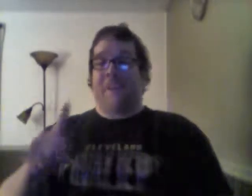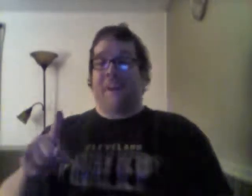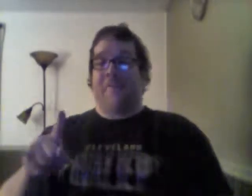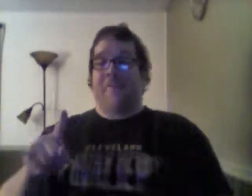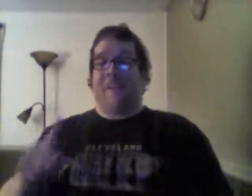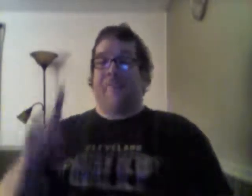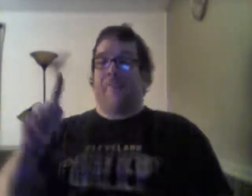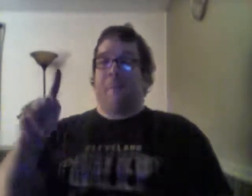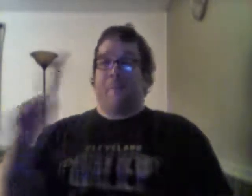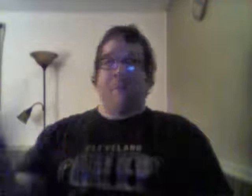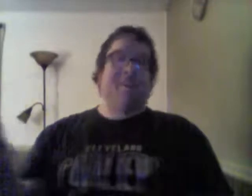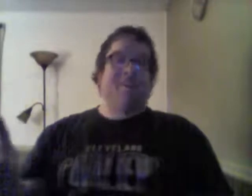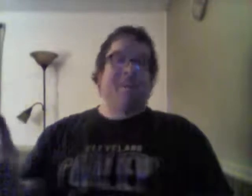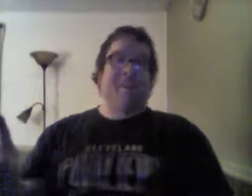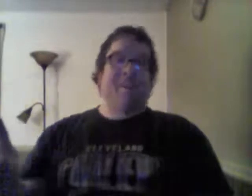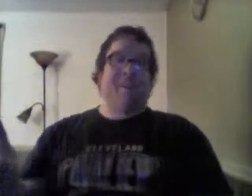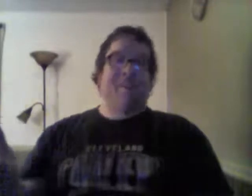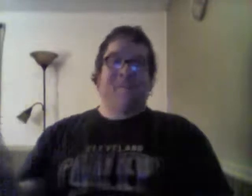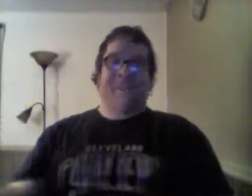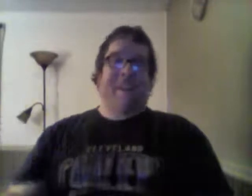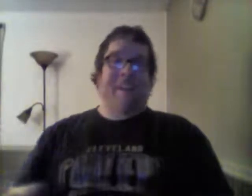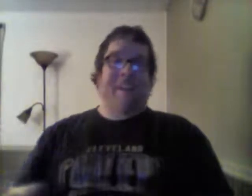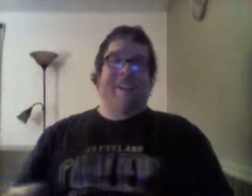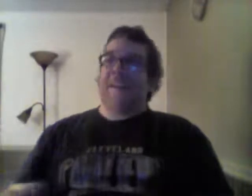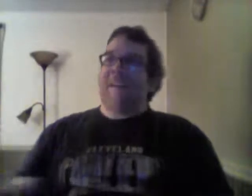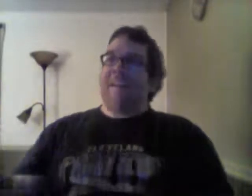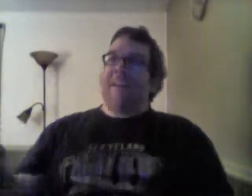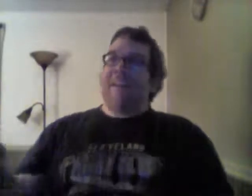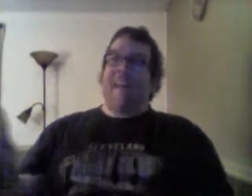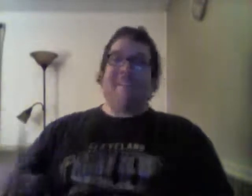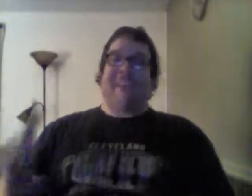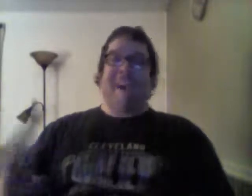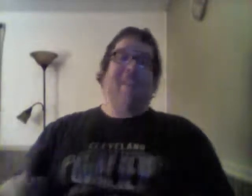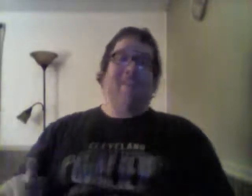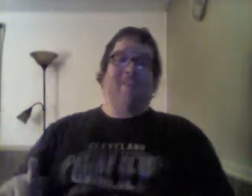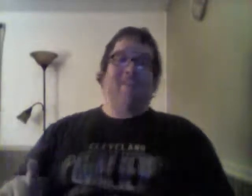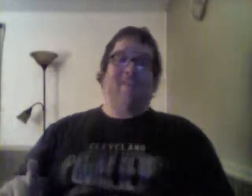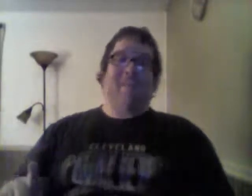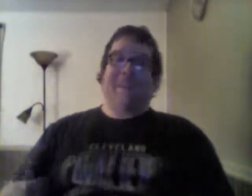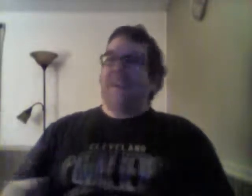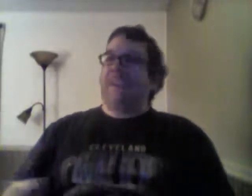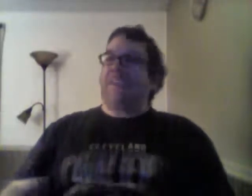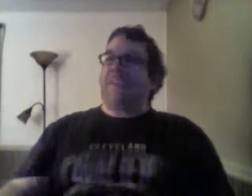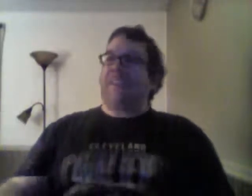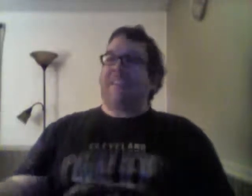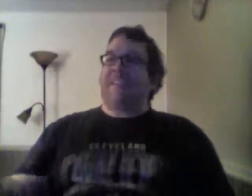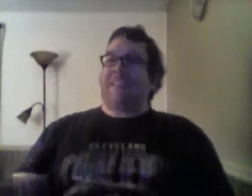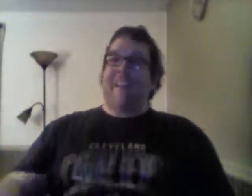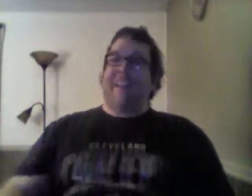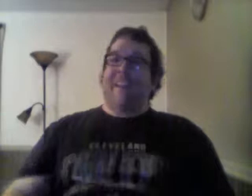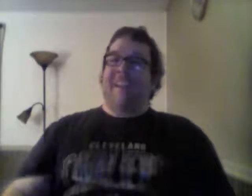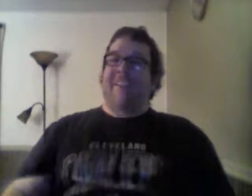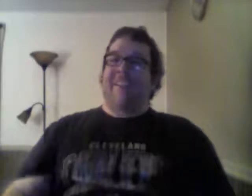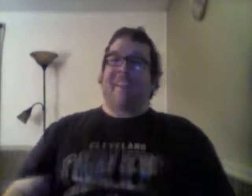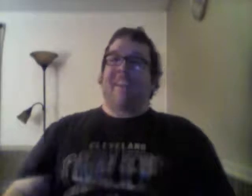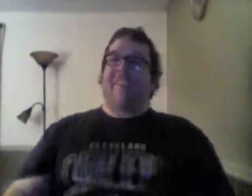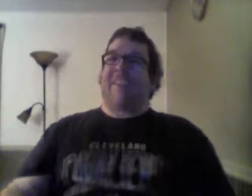off of that, but where it goes from there, that's only half of the story, because then it cuts to, like, I think,